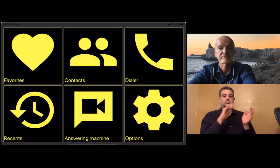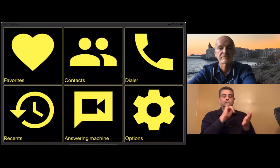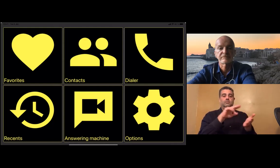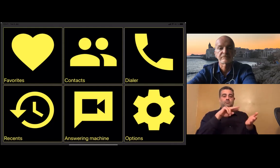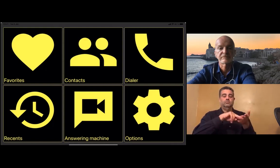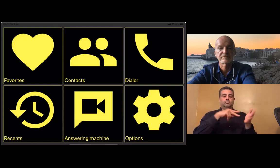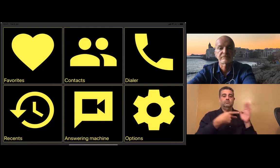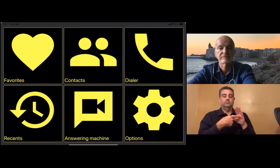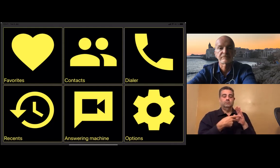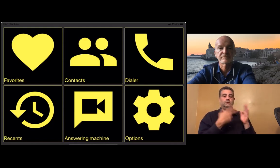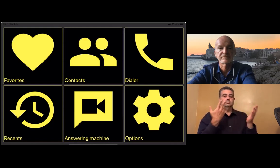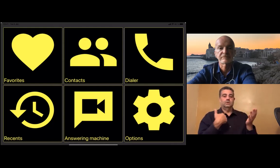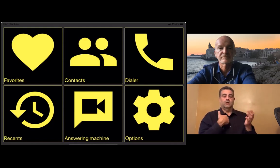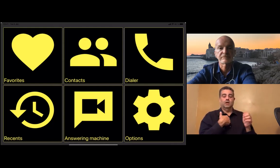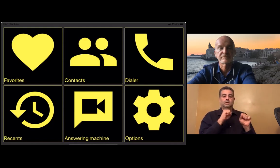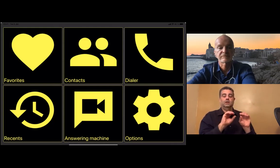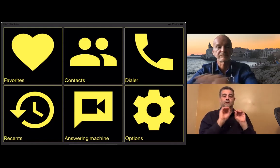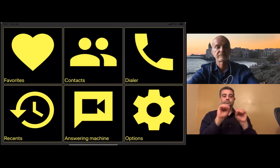Under one single license.